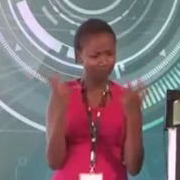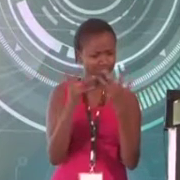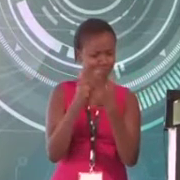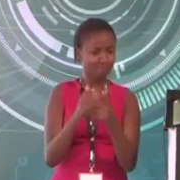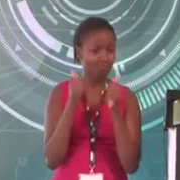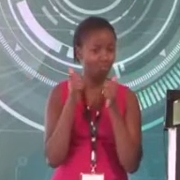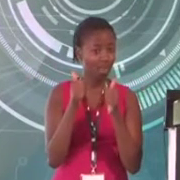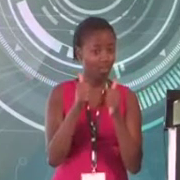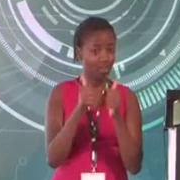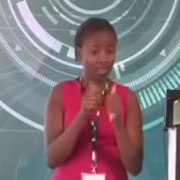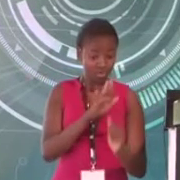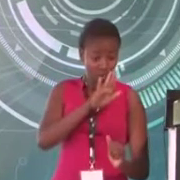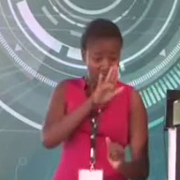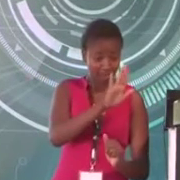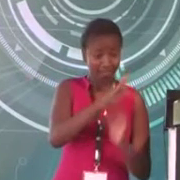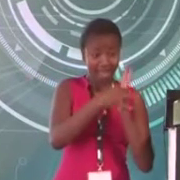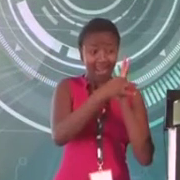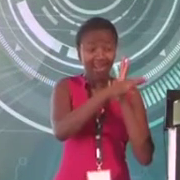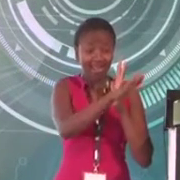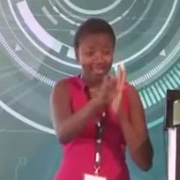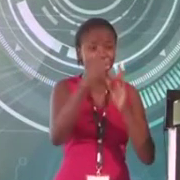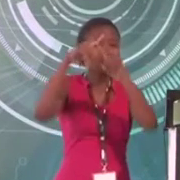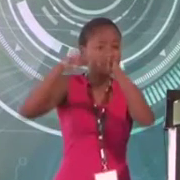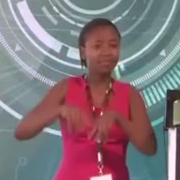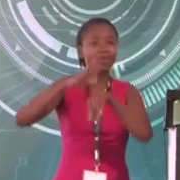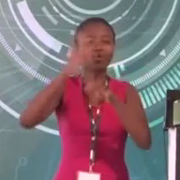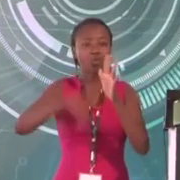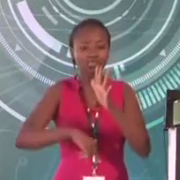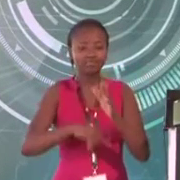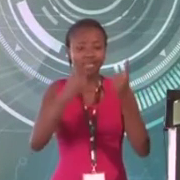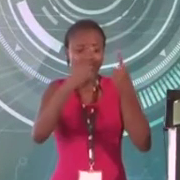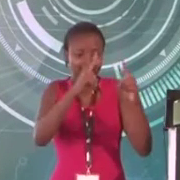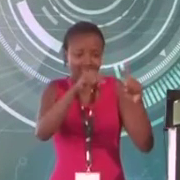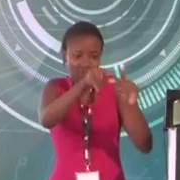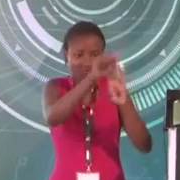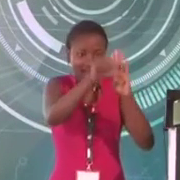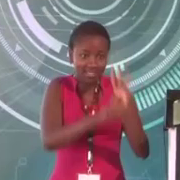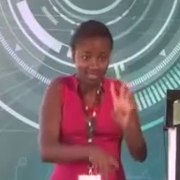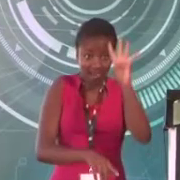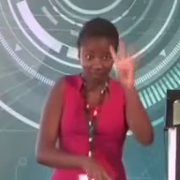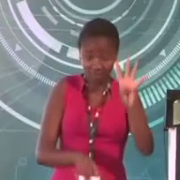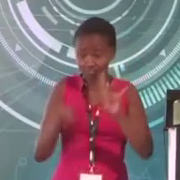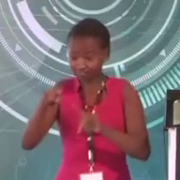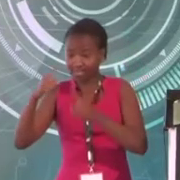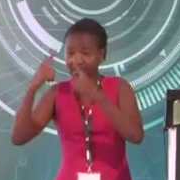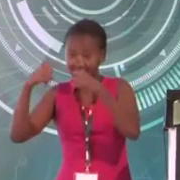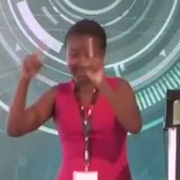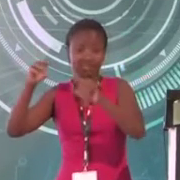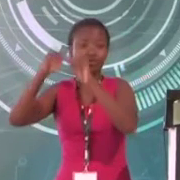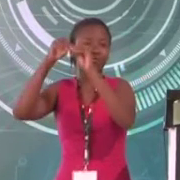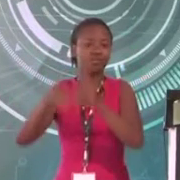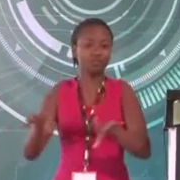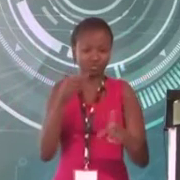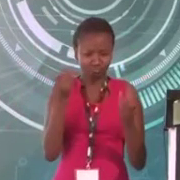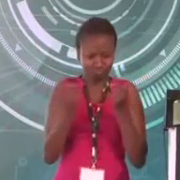your legacy will depend on the success of the big four and the success of devolution, Your Excellency.